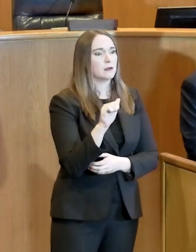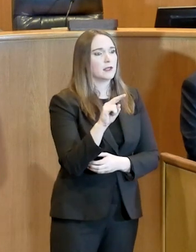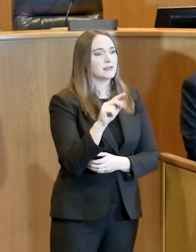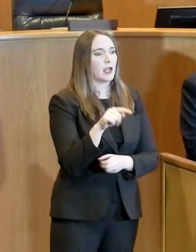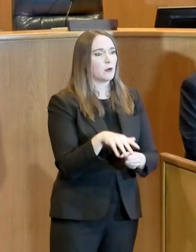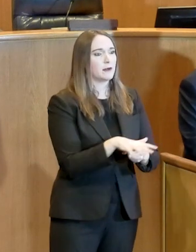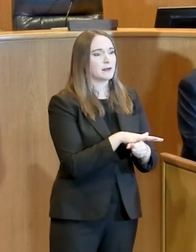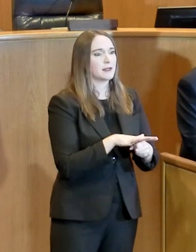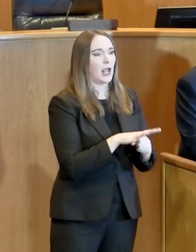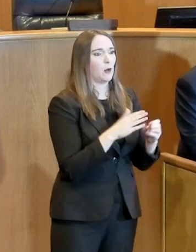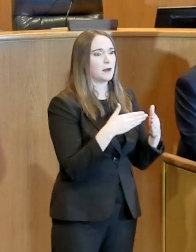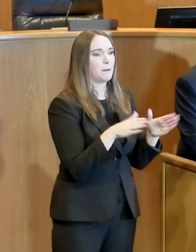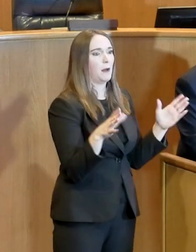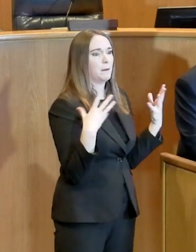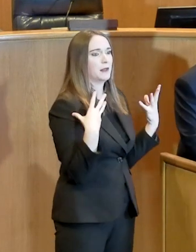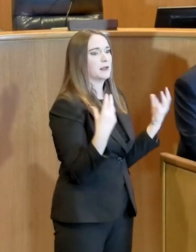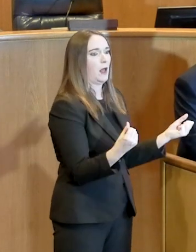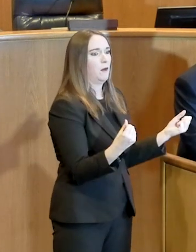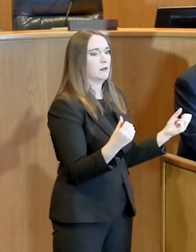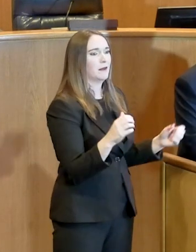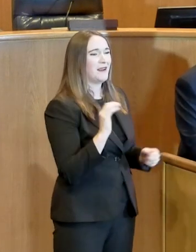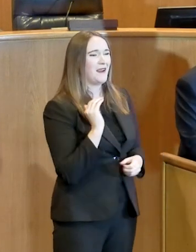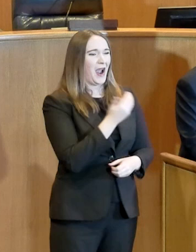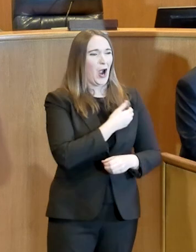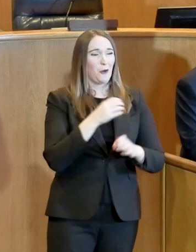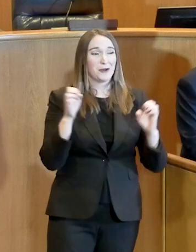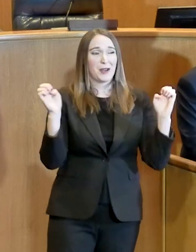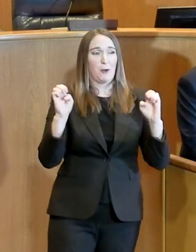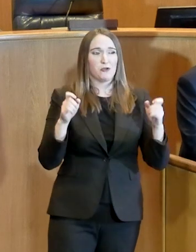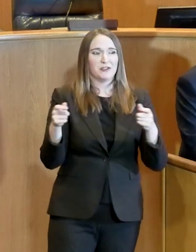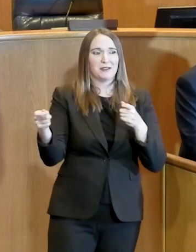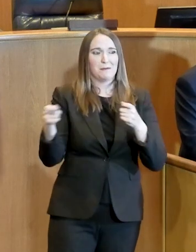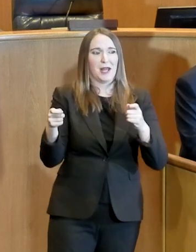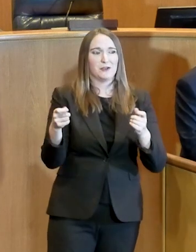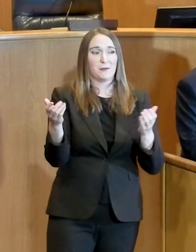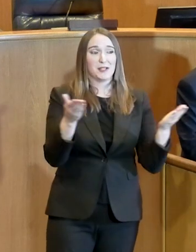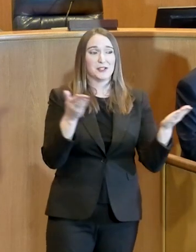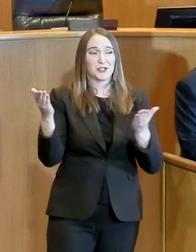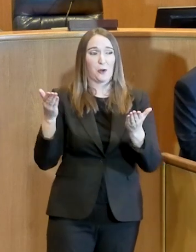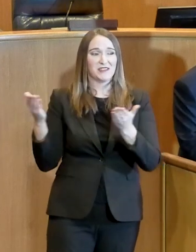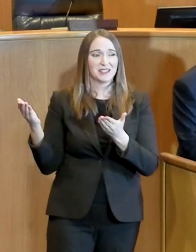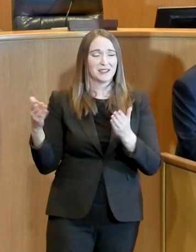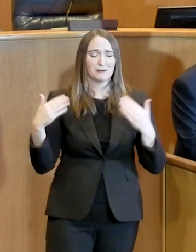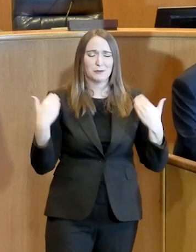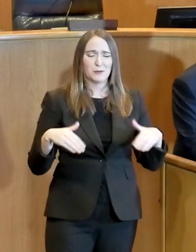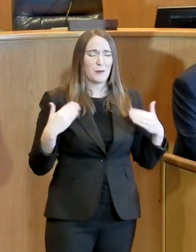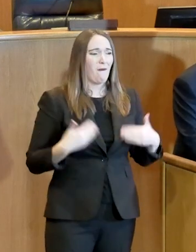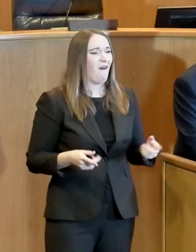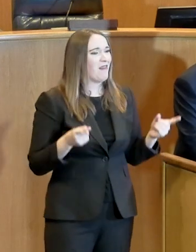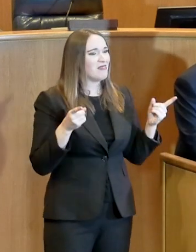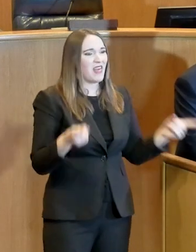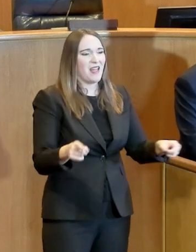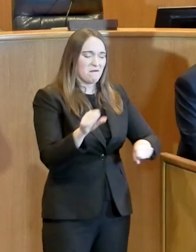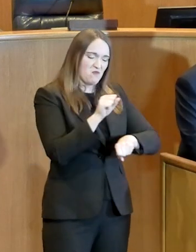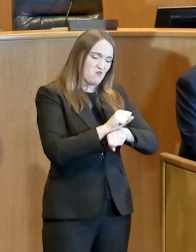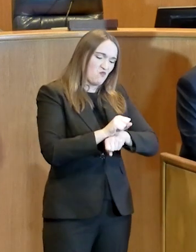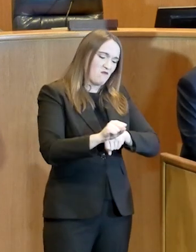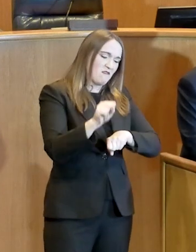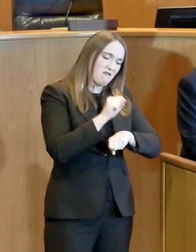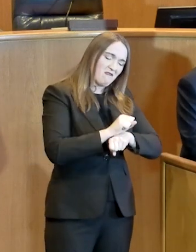offices of emergency management, are all ready. They have been working now for weeks,